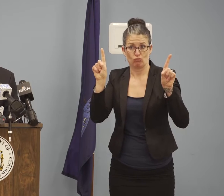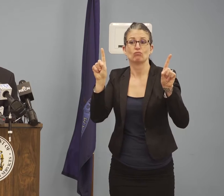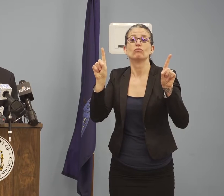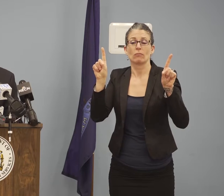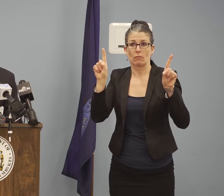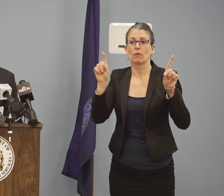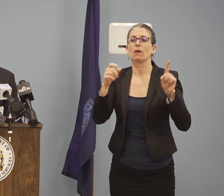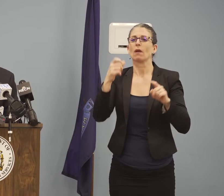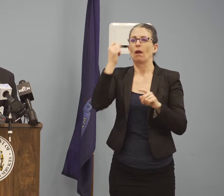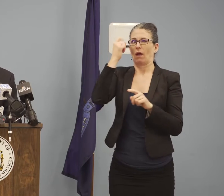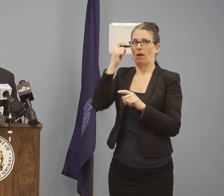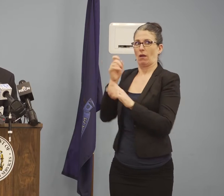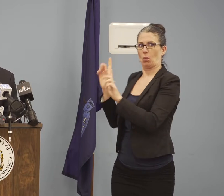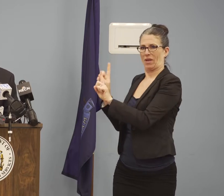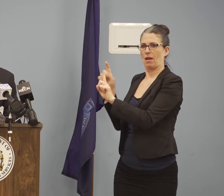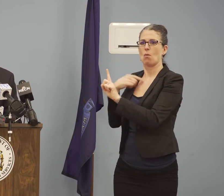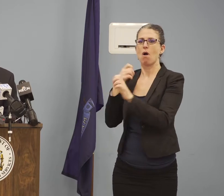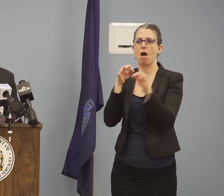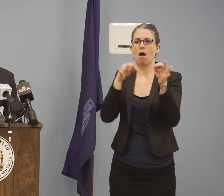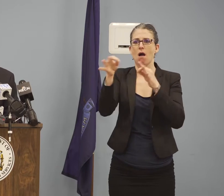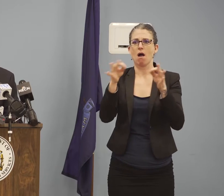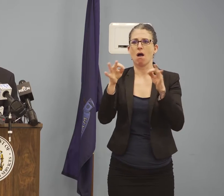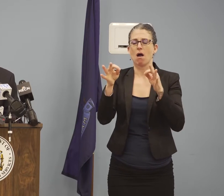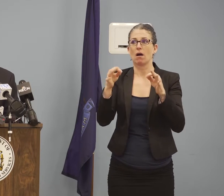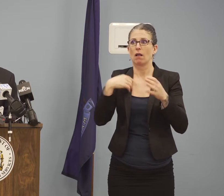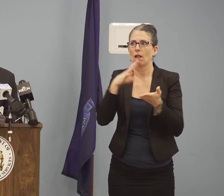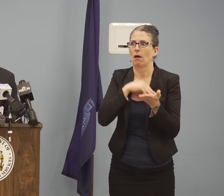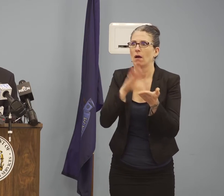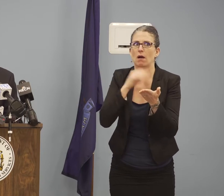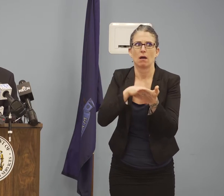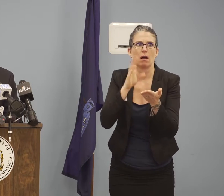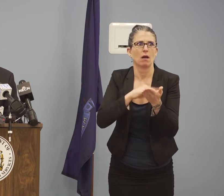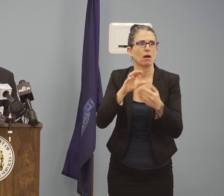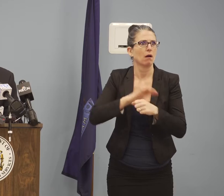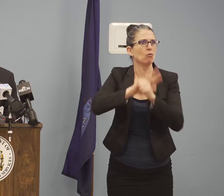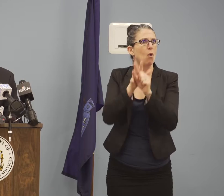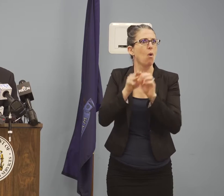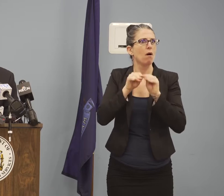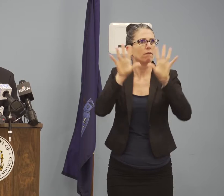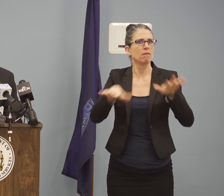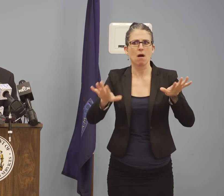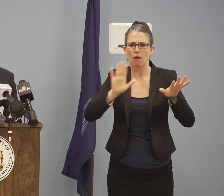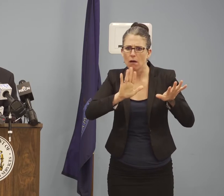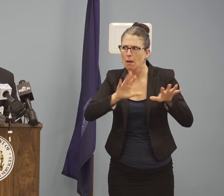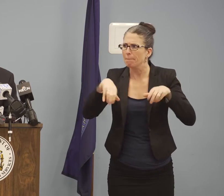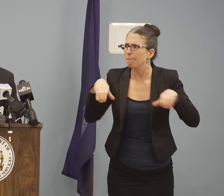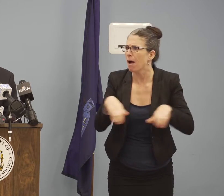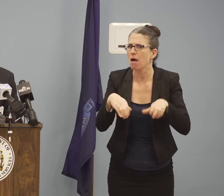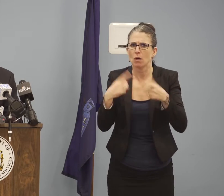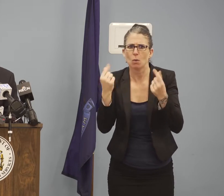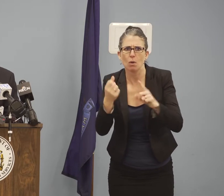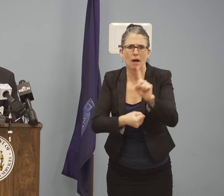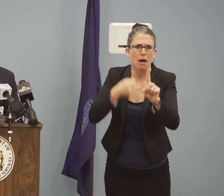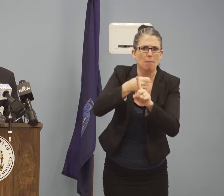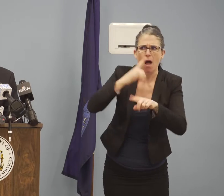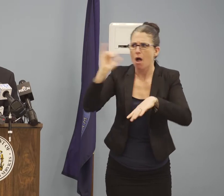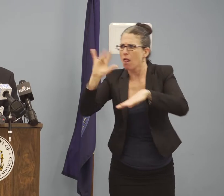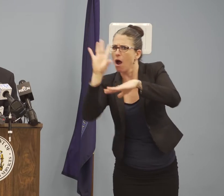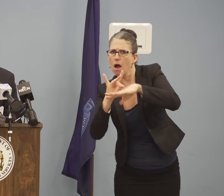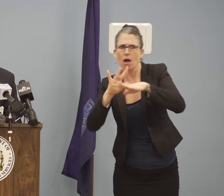We've learned that over 80 percent of individuals who have coronavirus disease or COVID-19